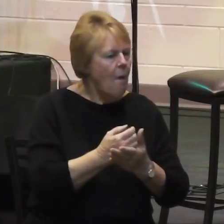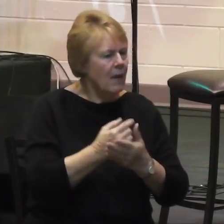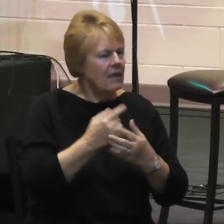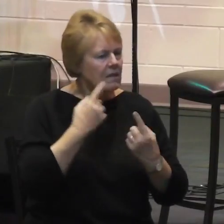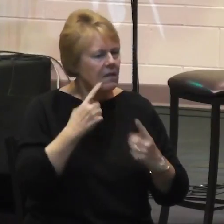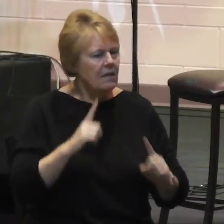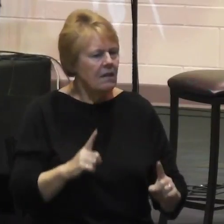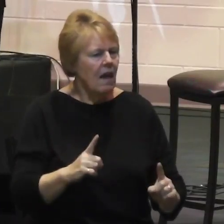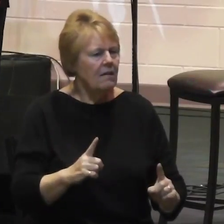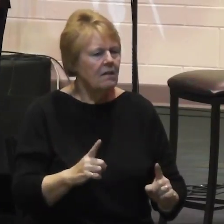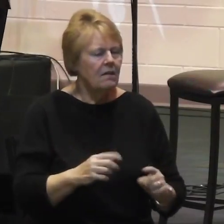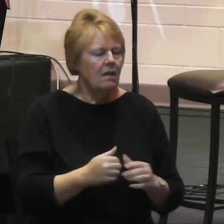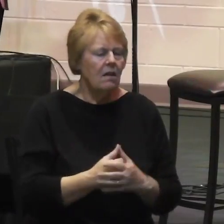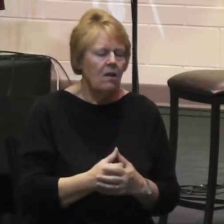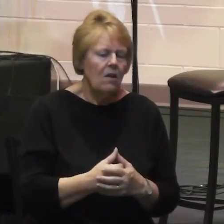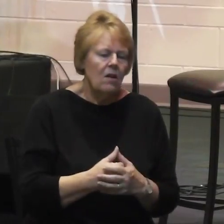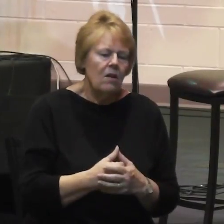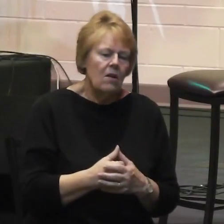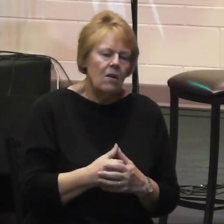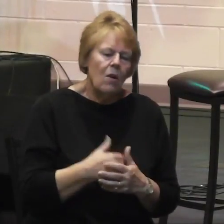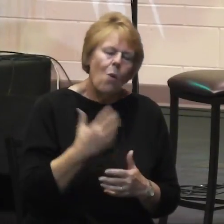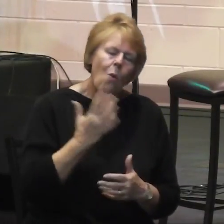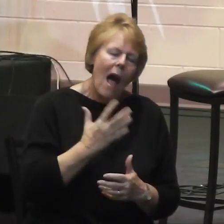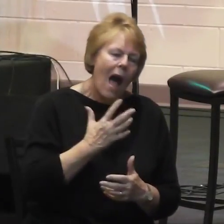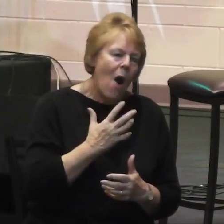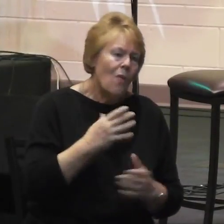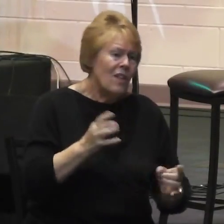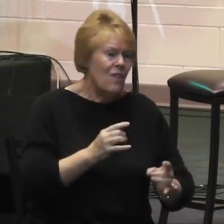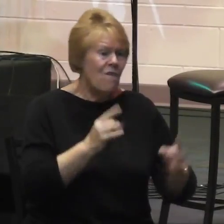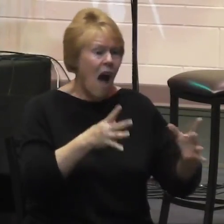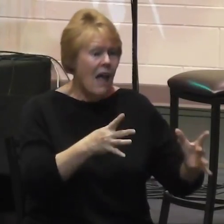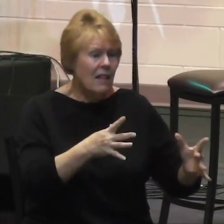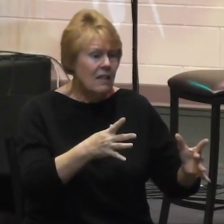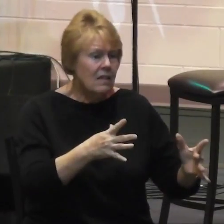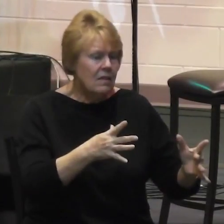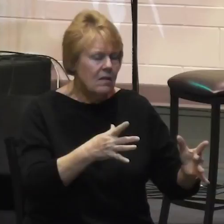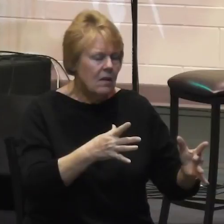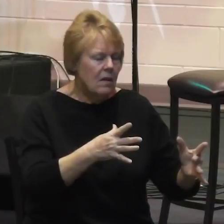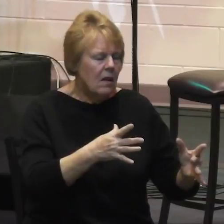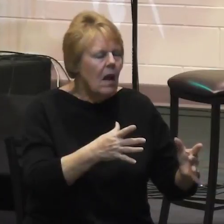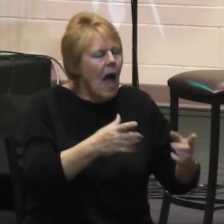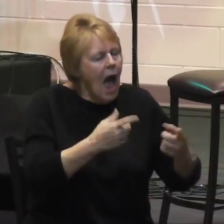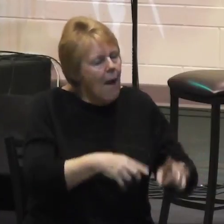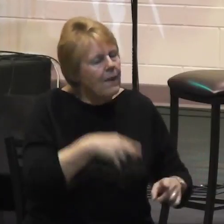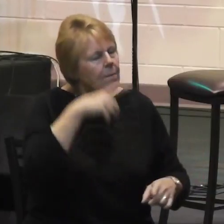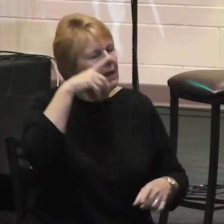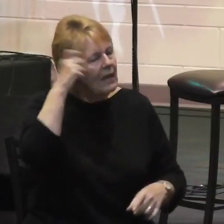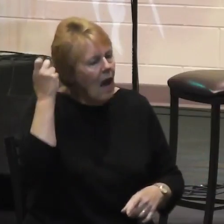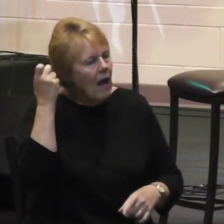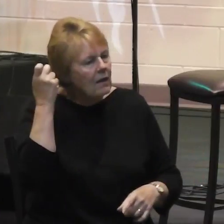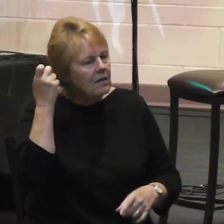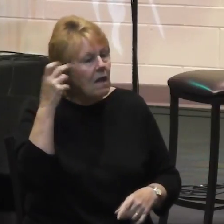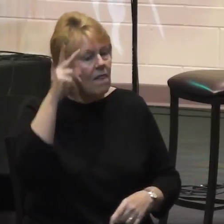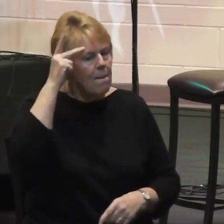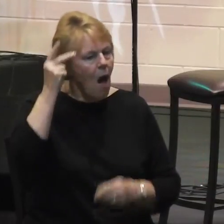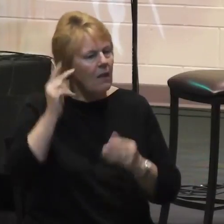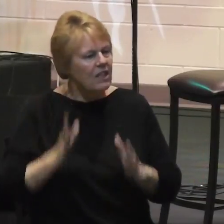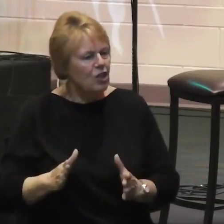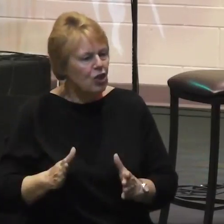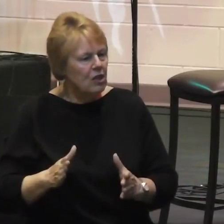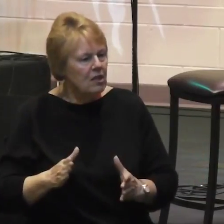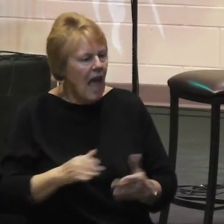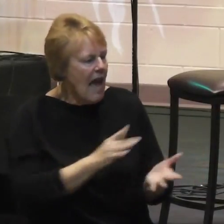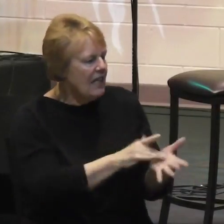what we believe to be ethnic tensions that politicians had whipped up and they had learned how to